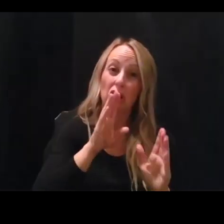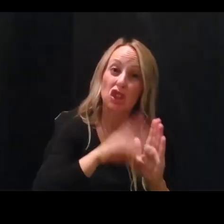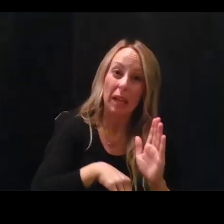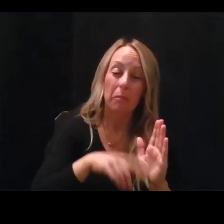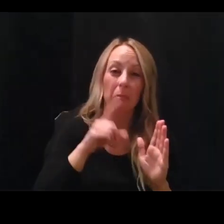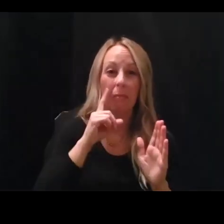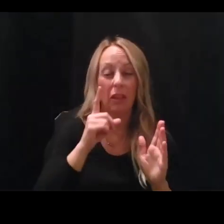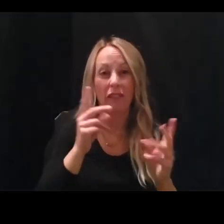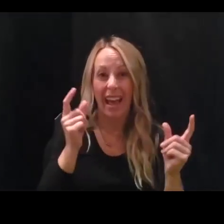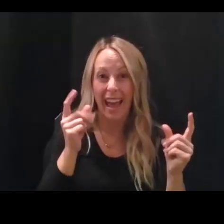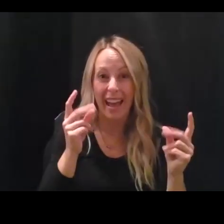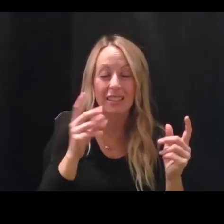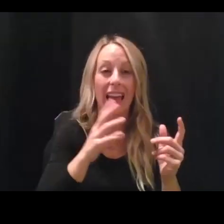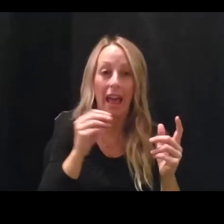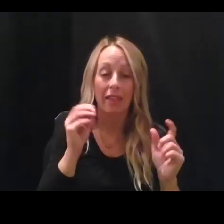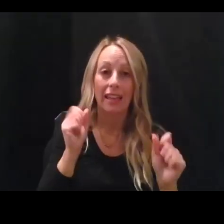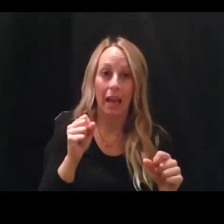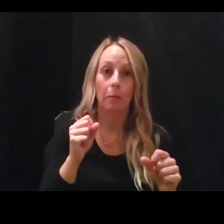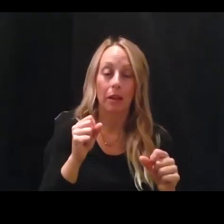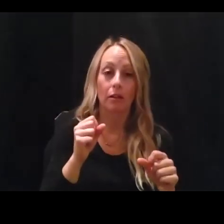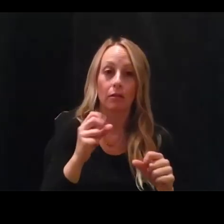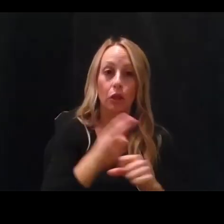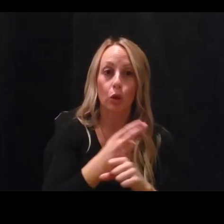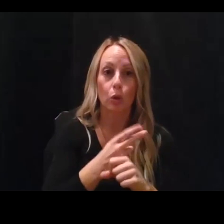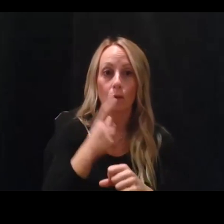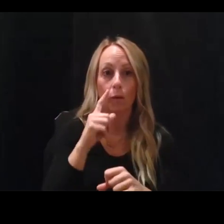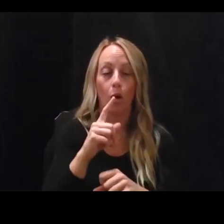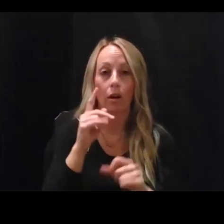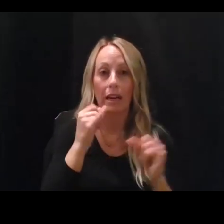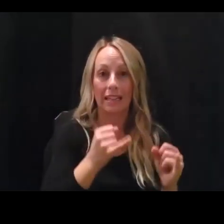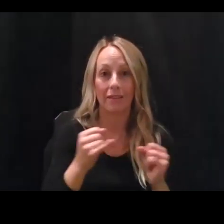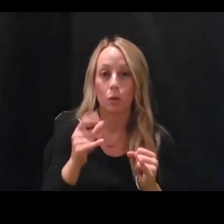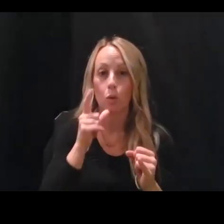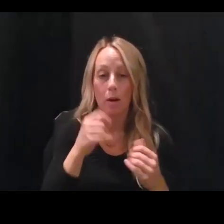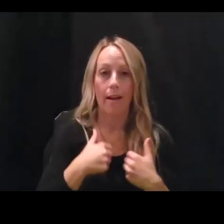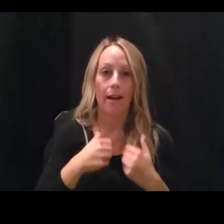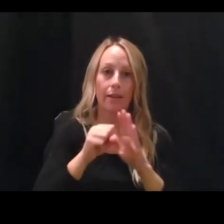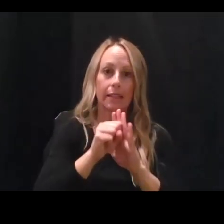be used quite effectively, particularly in patients and individuals who have symptoms.